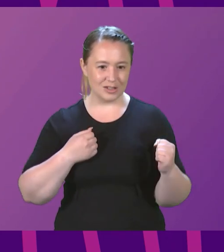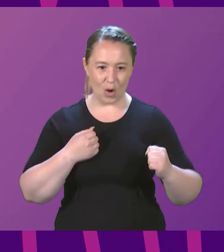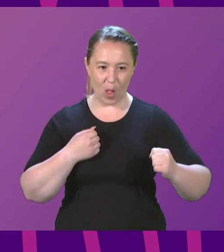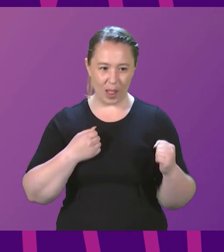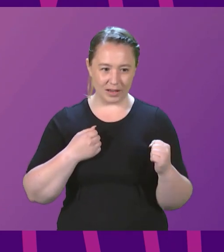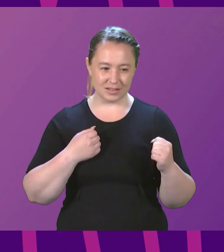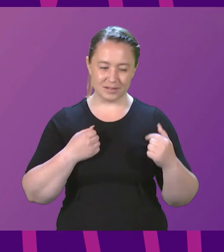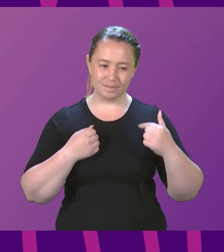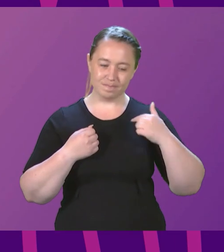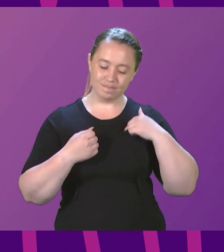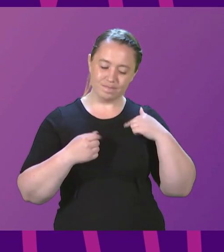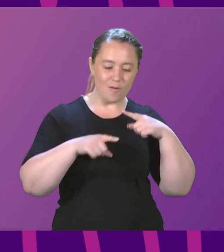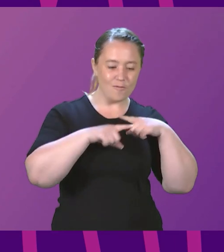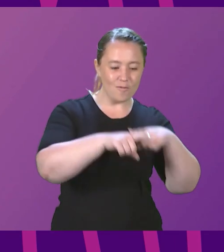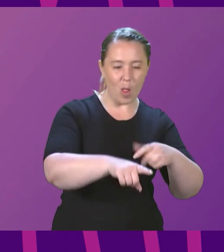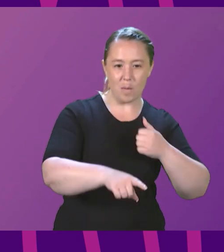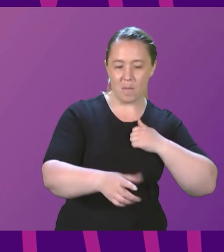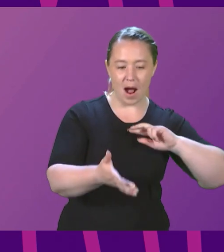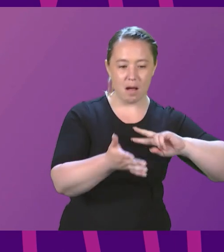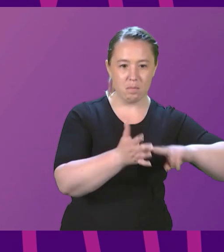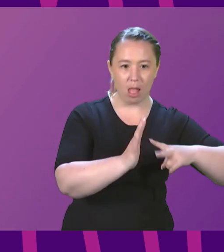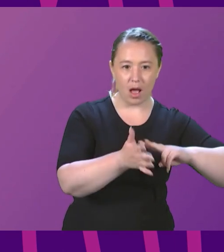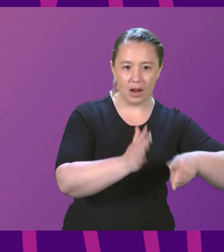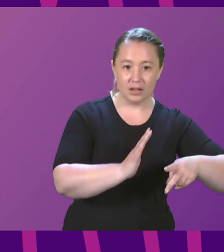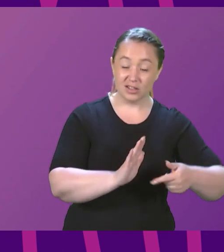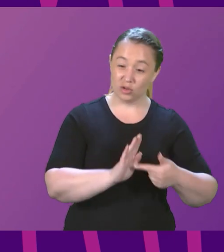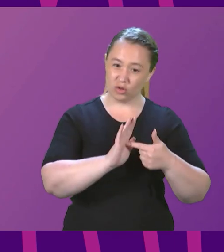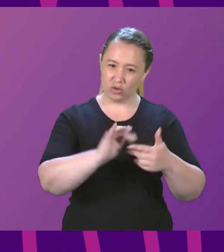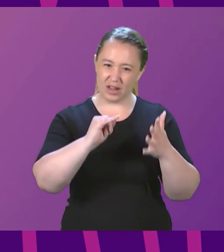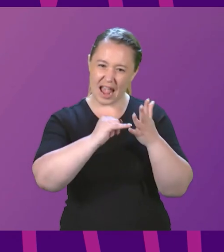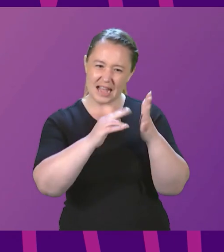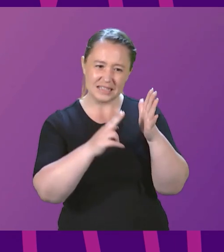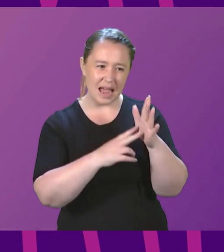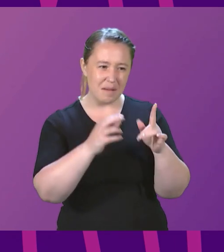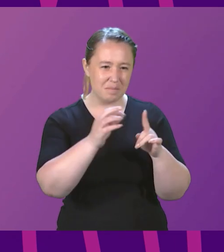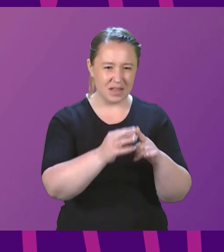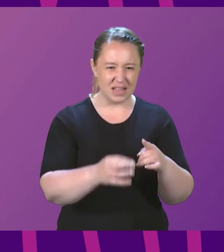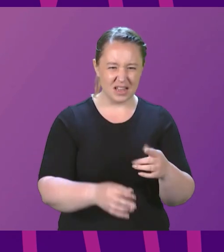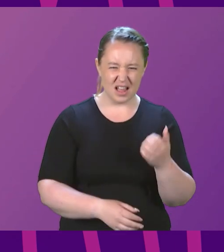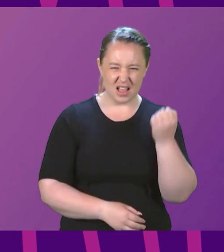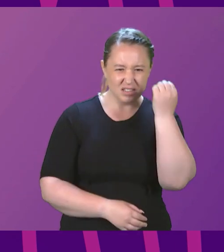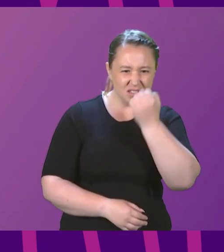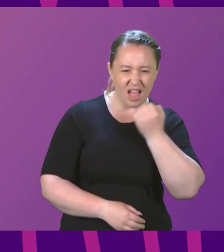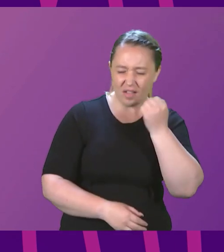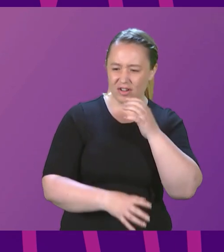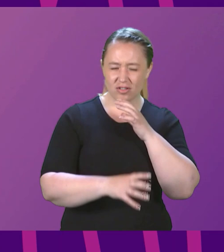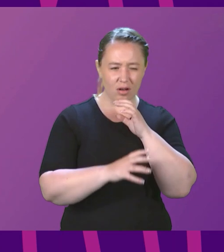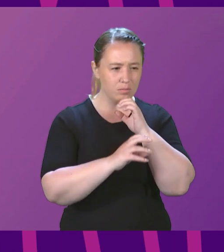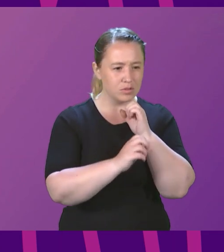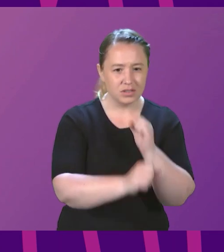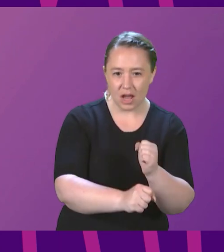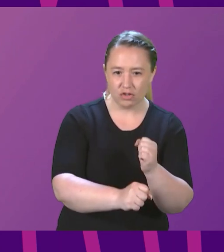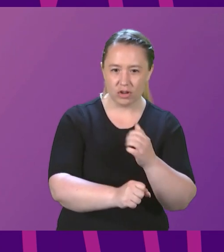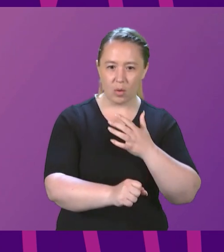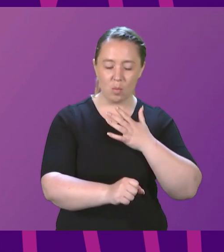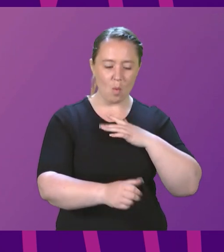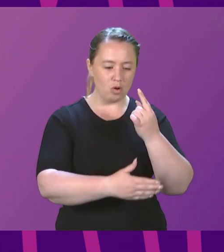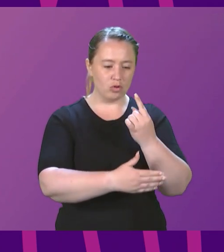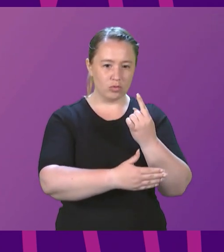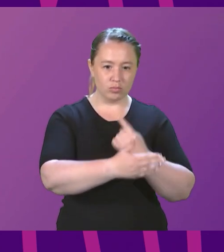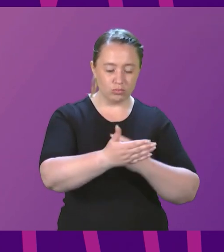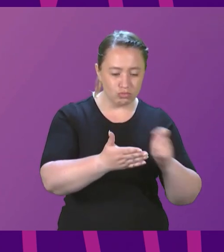Sturgeon has shown again today that the SNP's selfish obsession with another divisive referendum is always